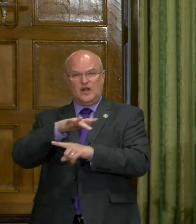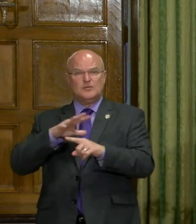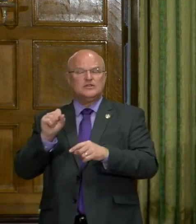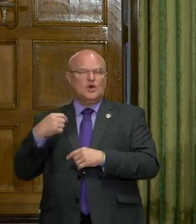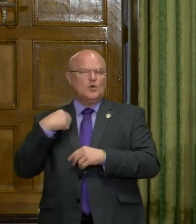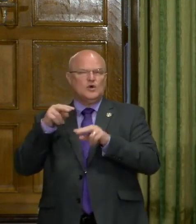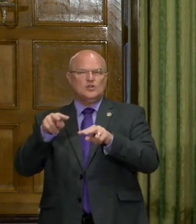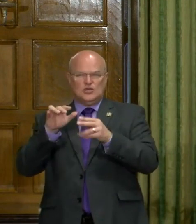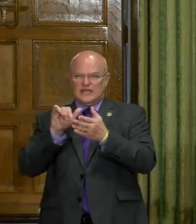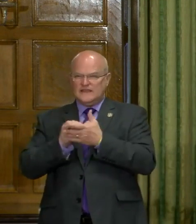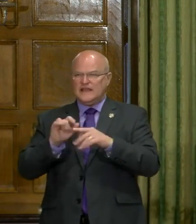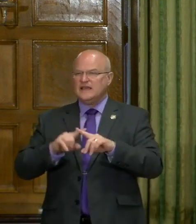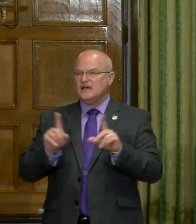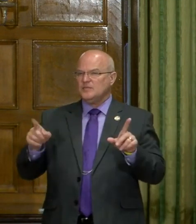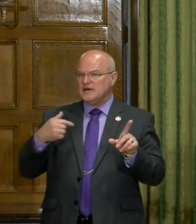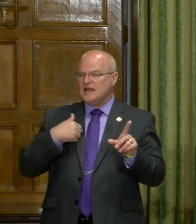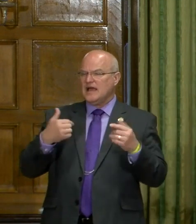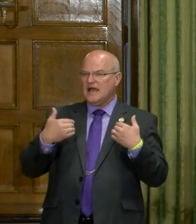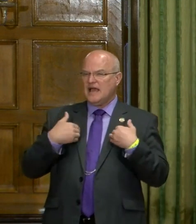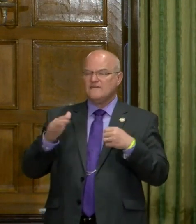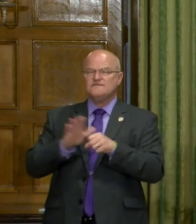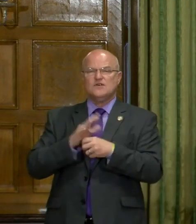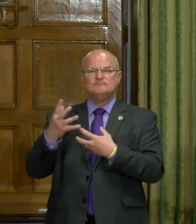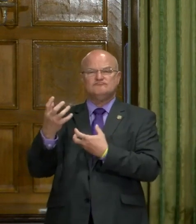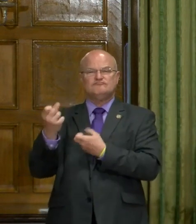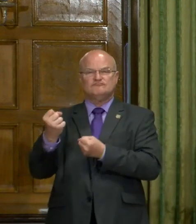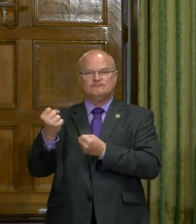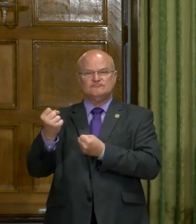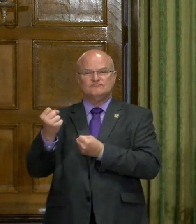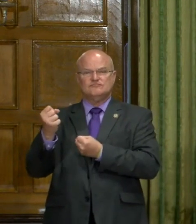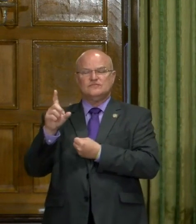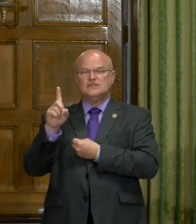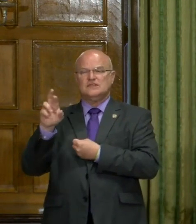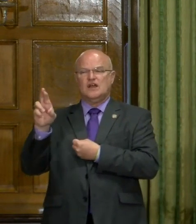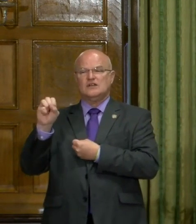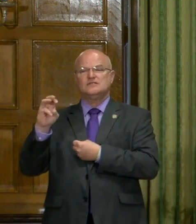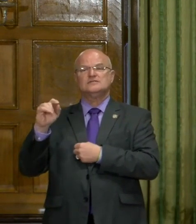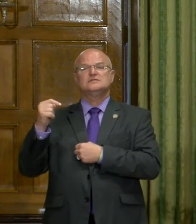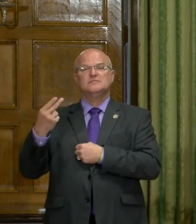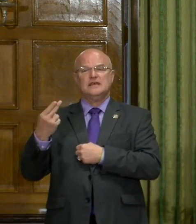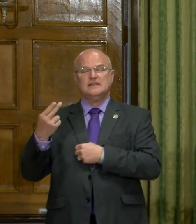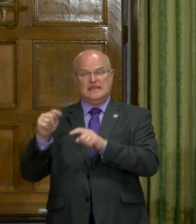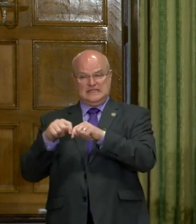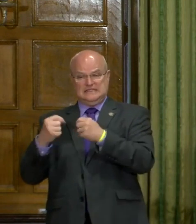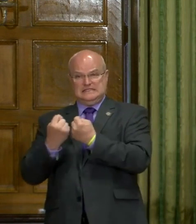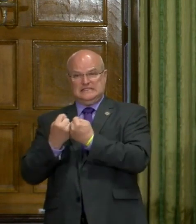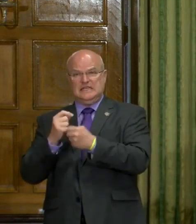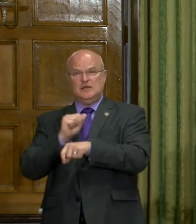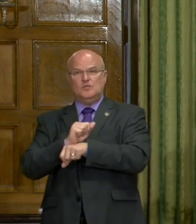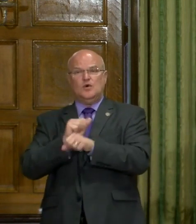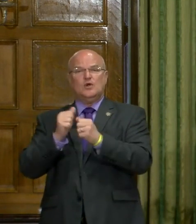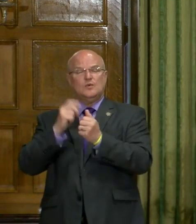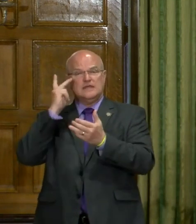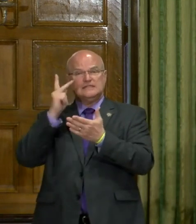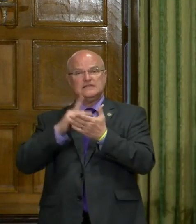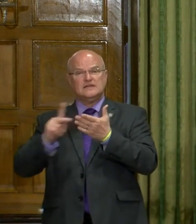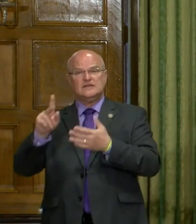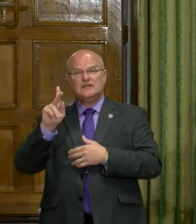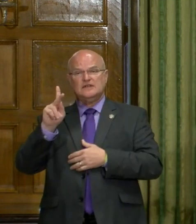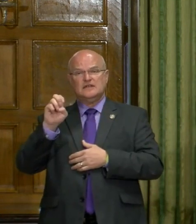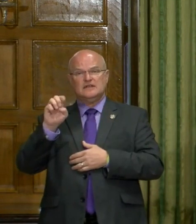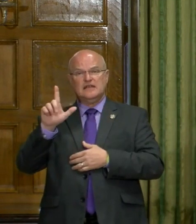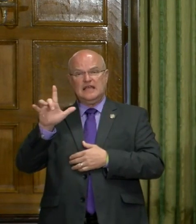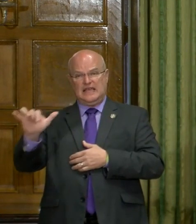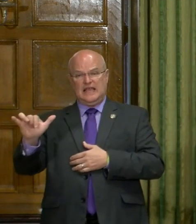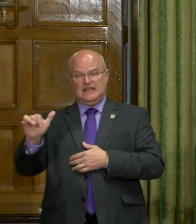So we'll look at that. But, uh, I have, full confidence in, uh, Dr. Smith and his team working with, uh, Secretary Kelly, uh,